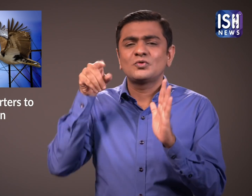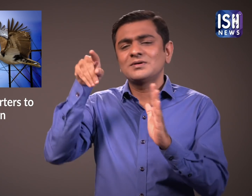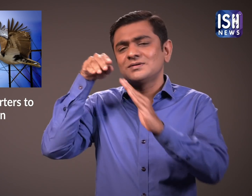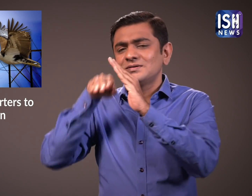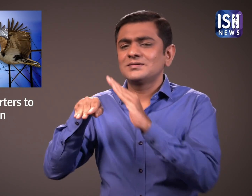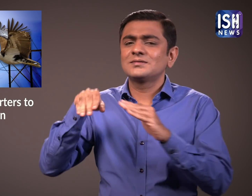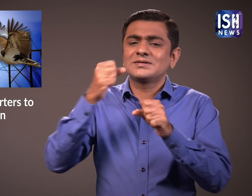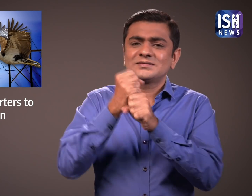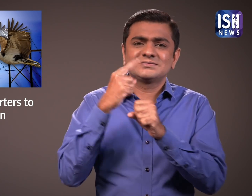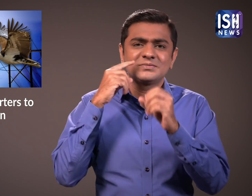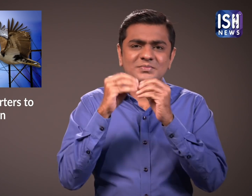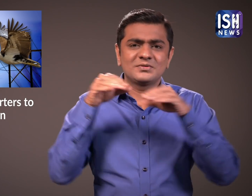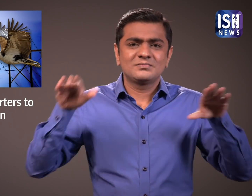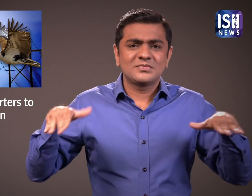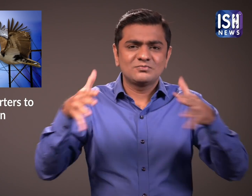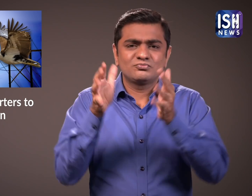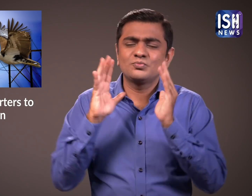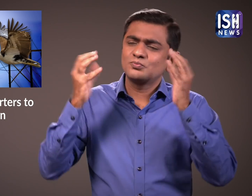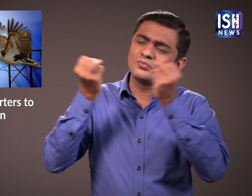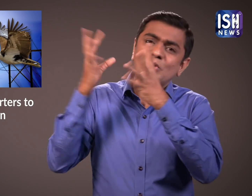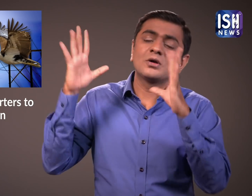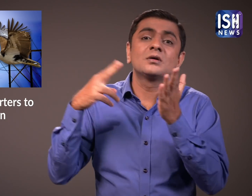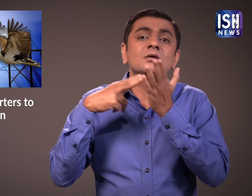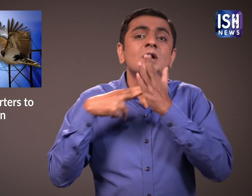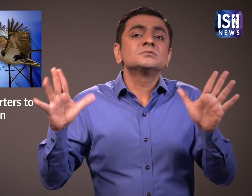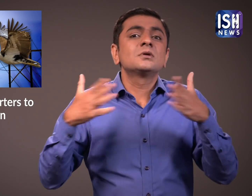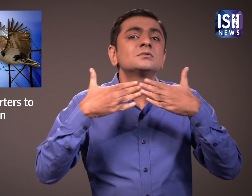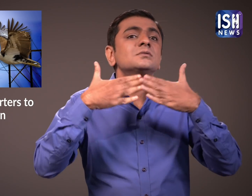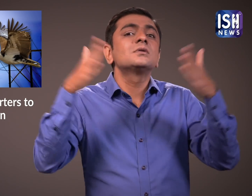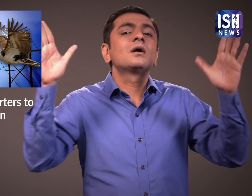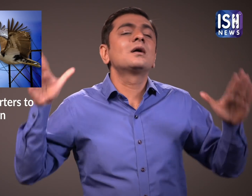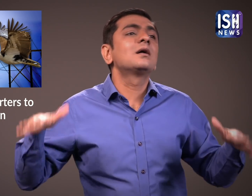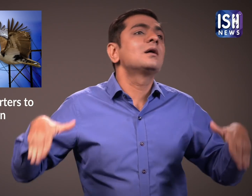Zoos may have more, but in the wild, the number is very less.